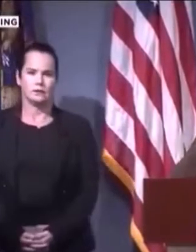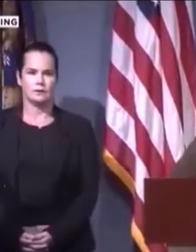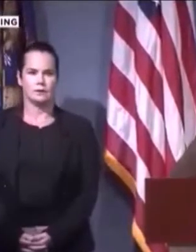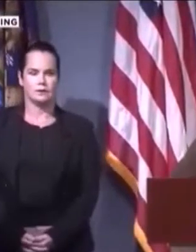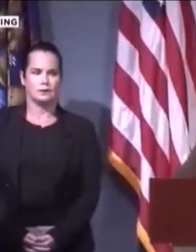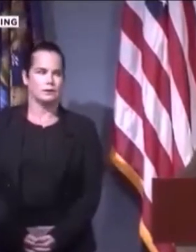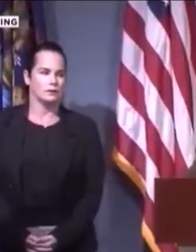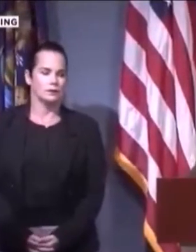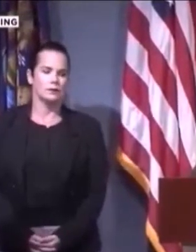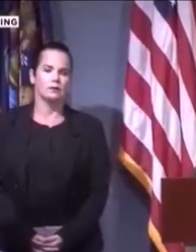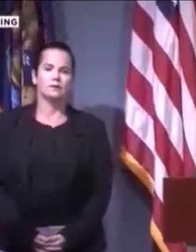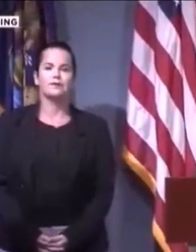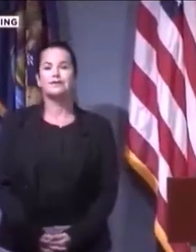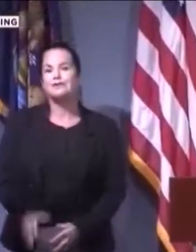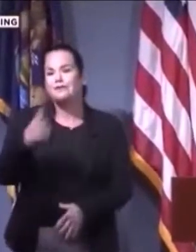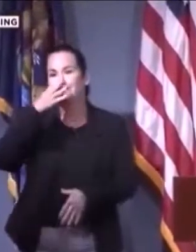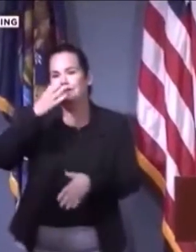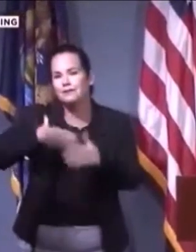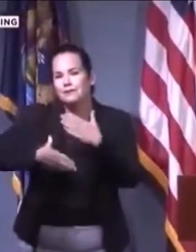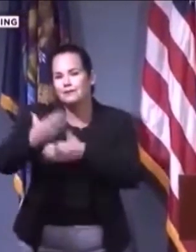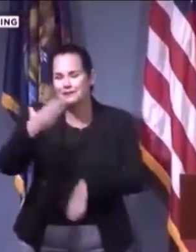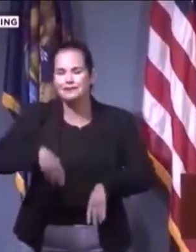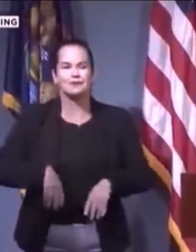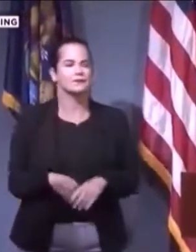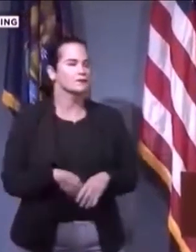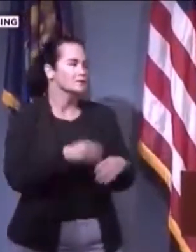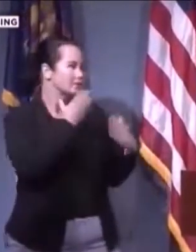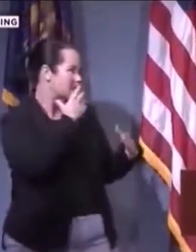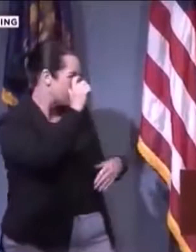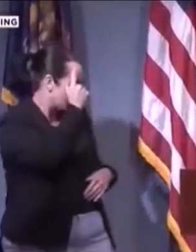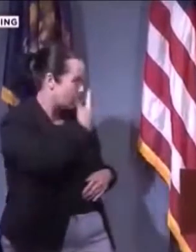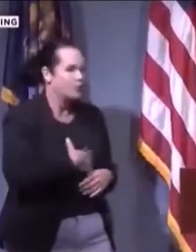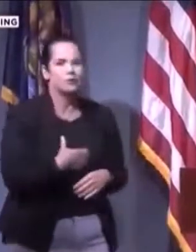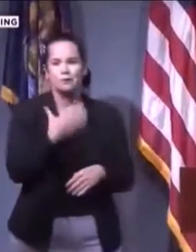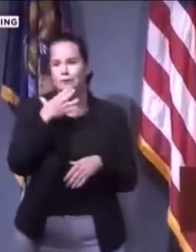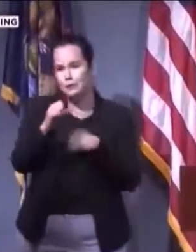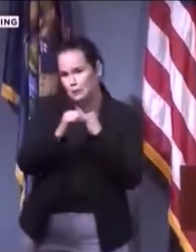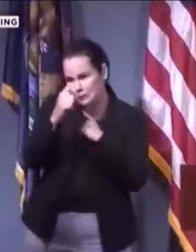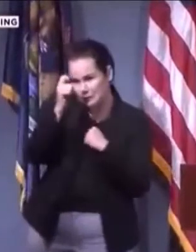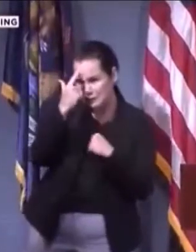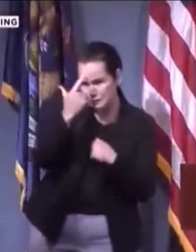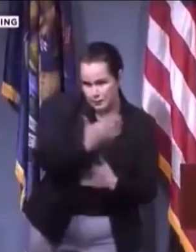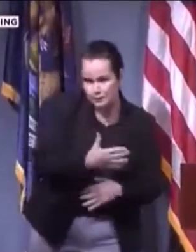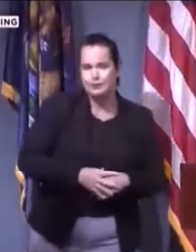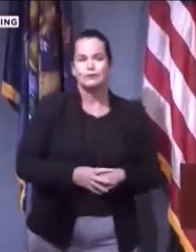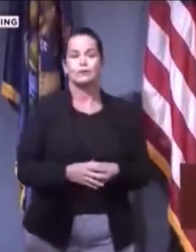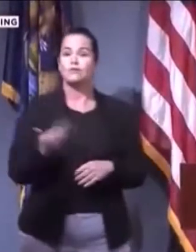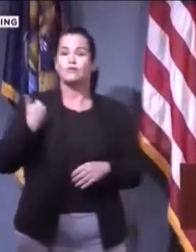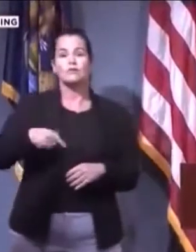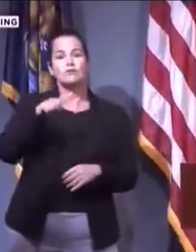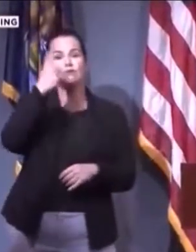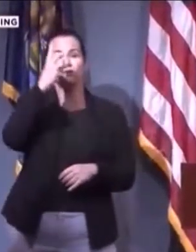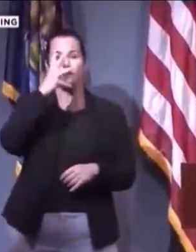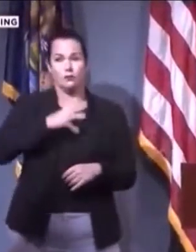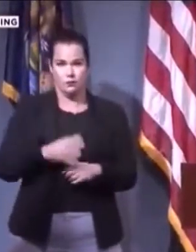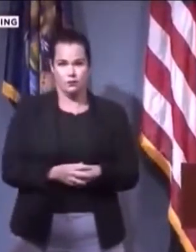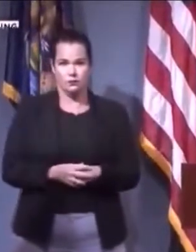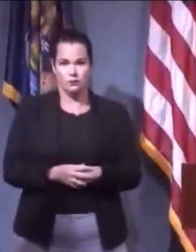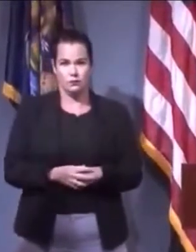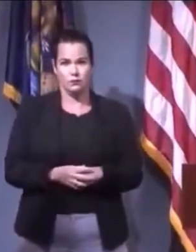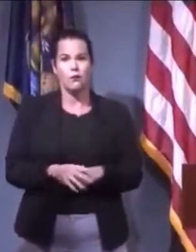She had some other black lady come on and talk. She had a, uh, the lieutenant governor come on. He's black. He talked.